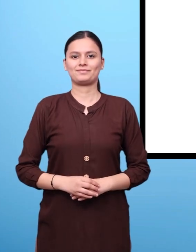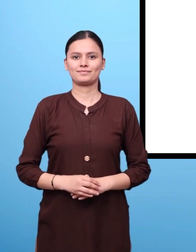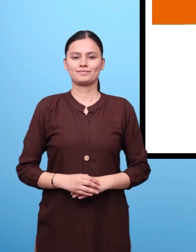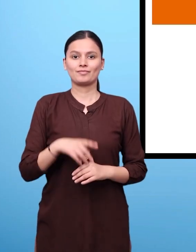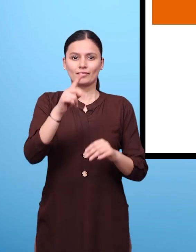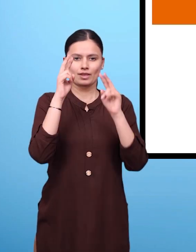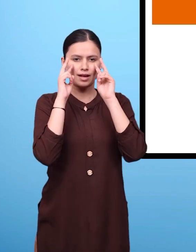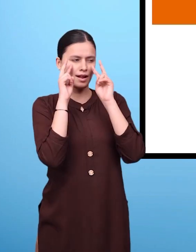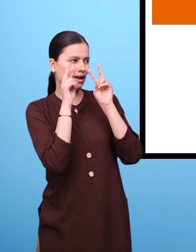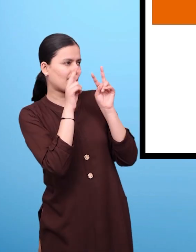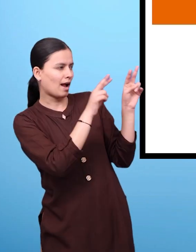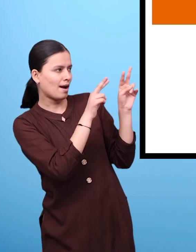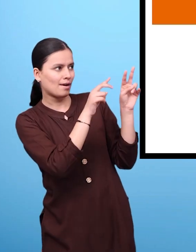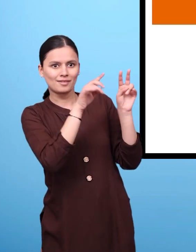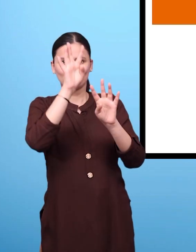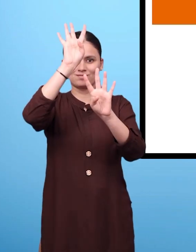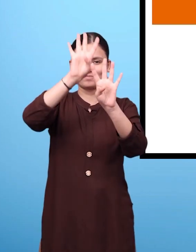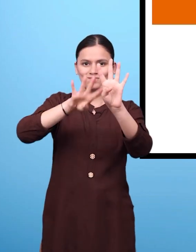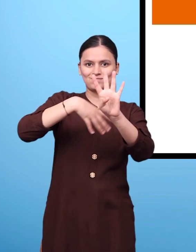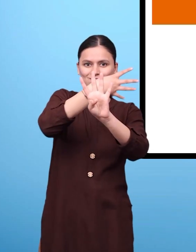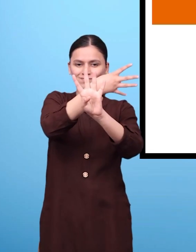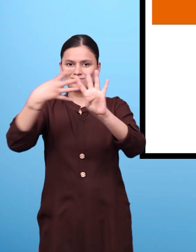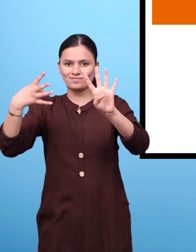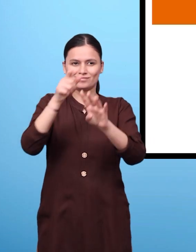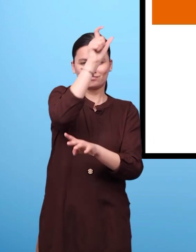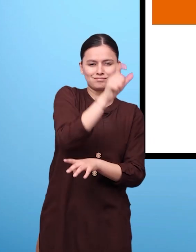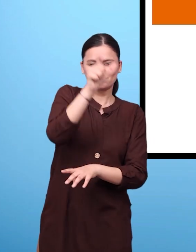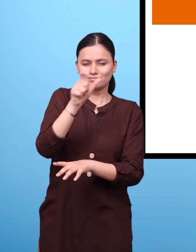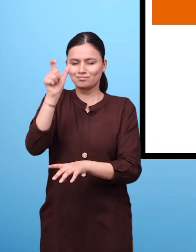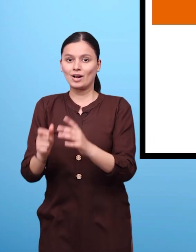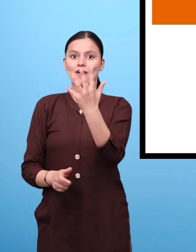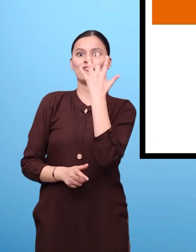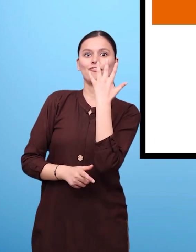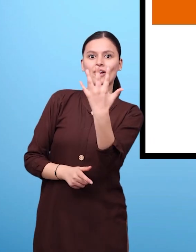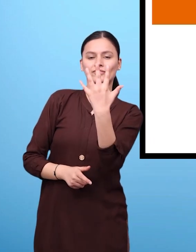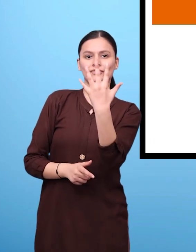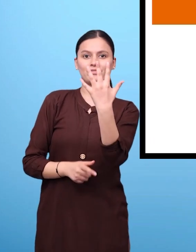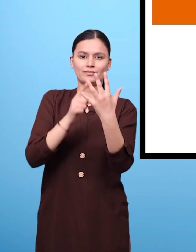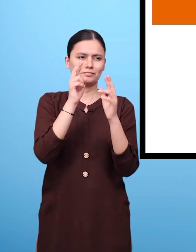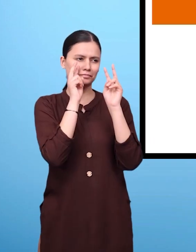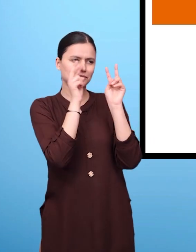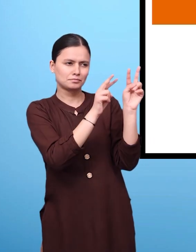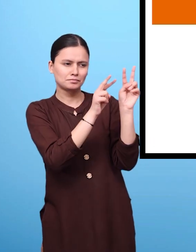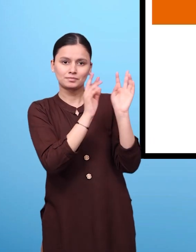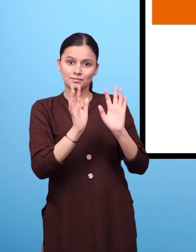Look at the objects and fill the table. We have five columns in front of us.